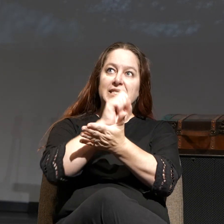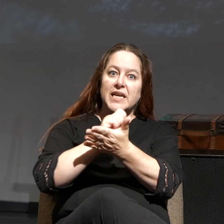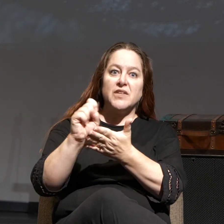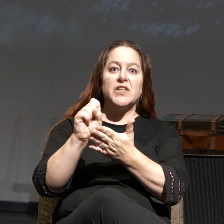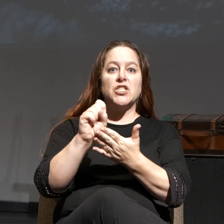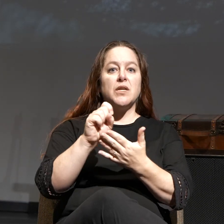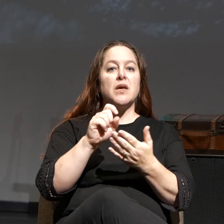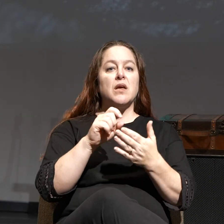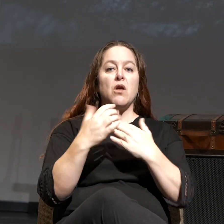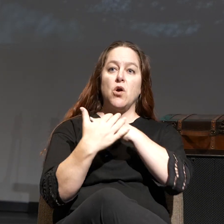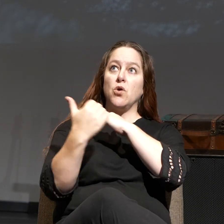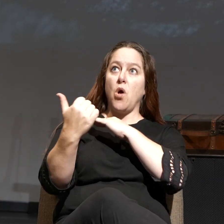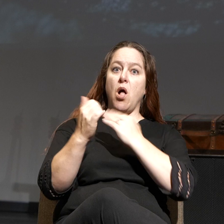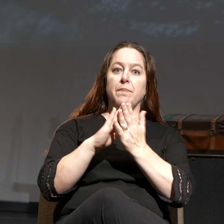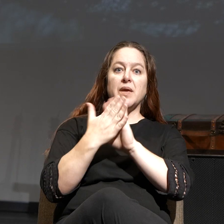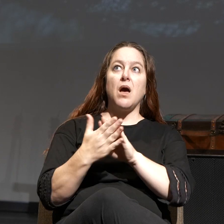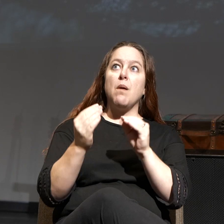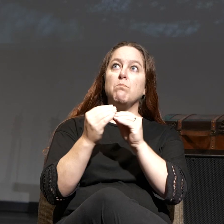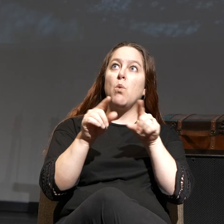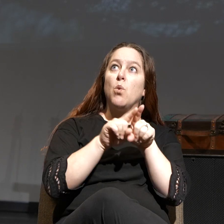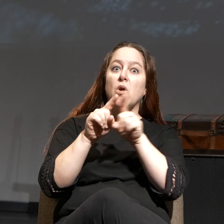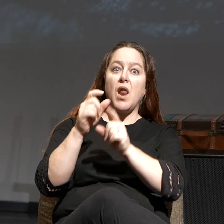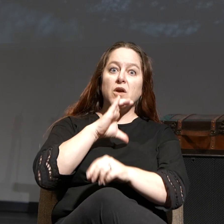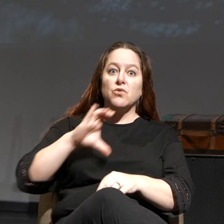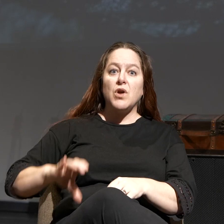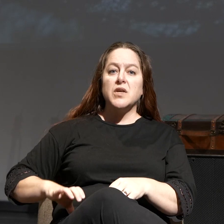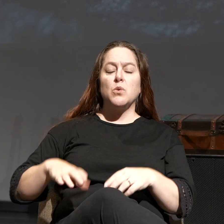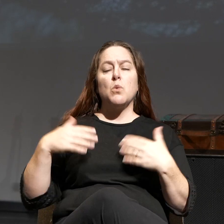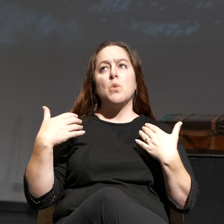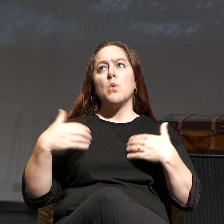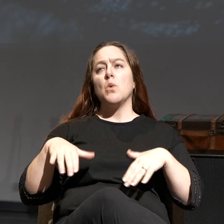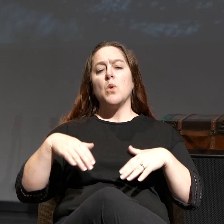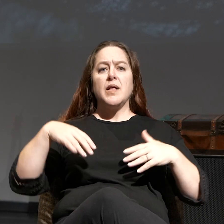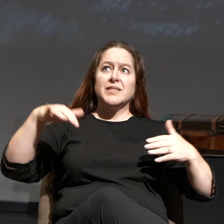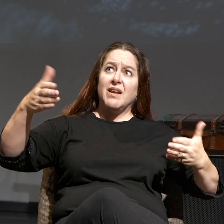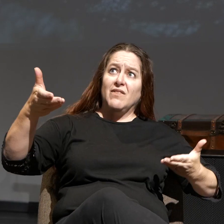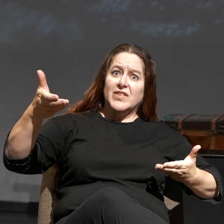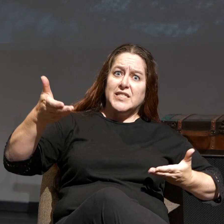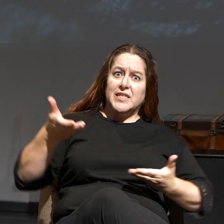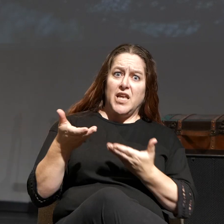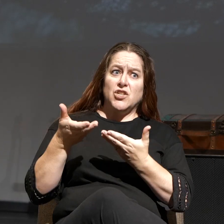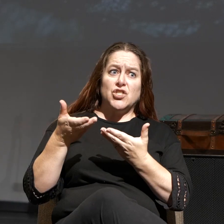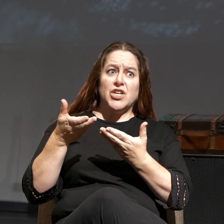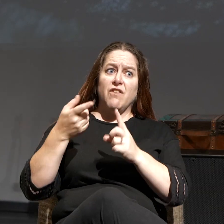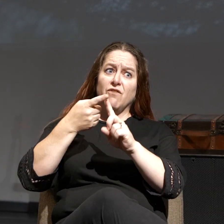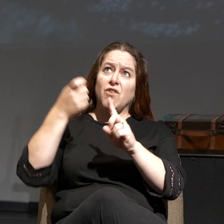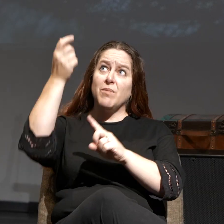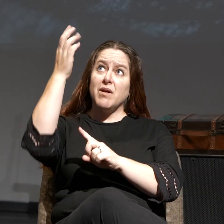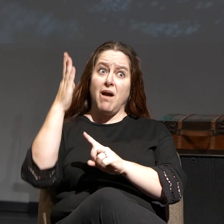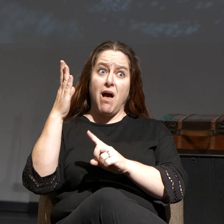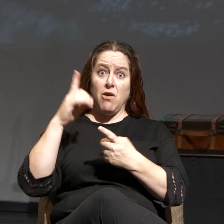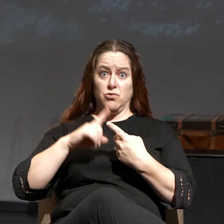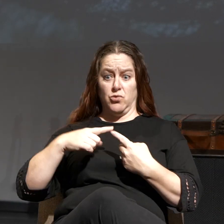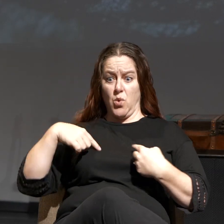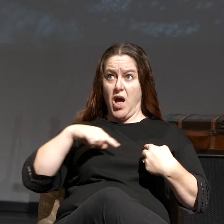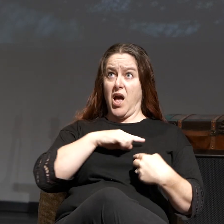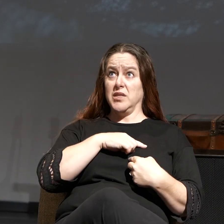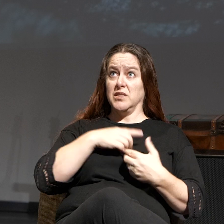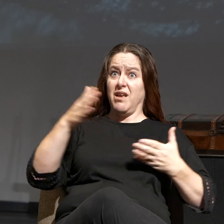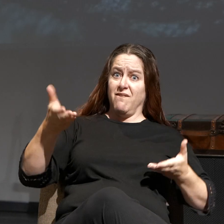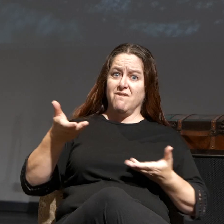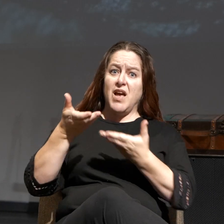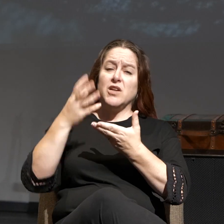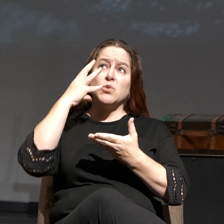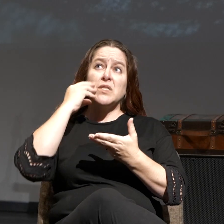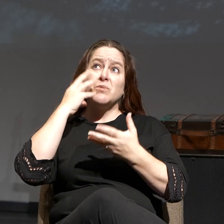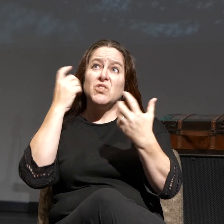more like Christ is an incredible invitation by God to us to experience all that He has for us in